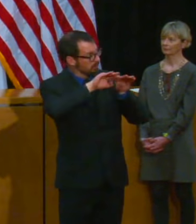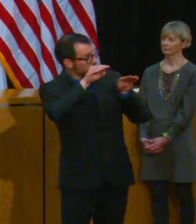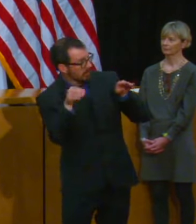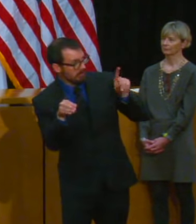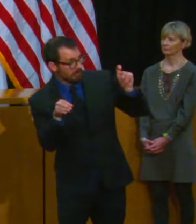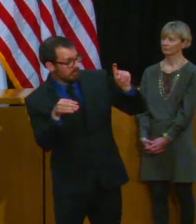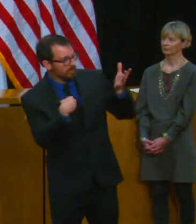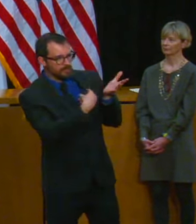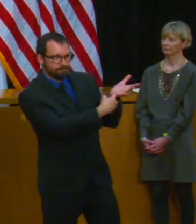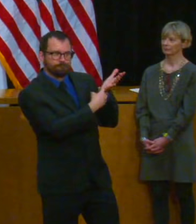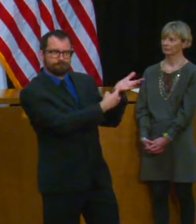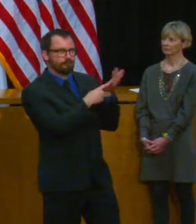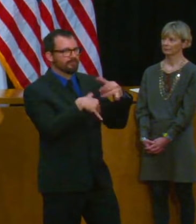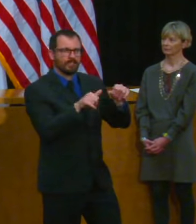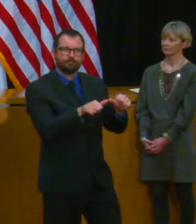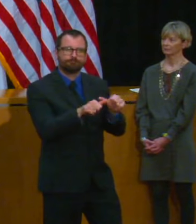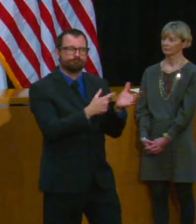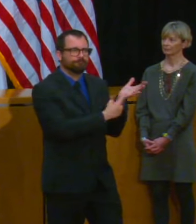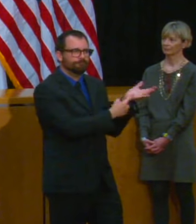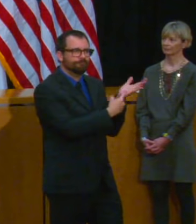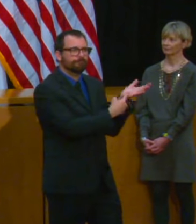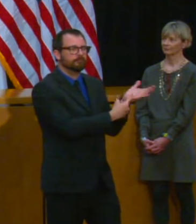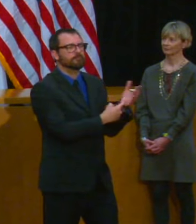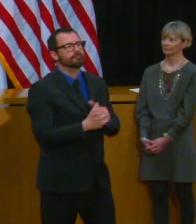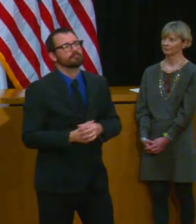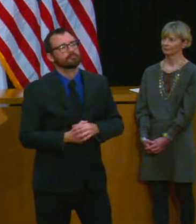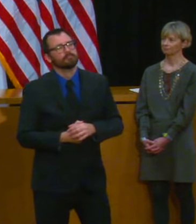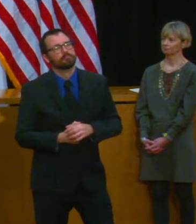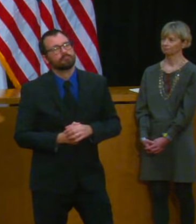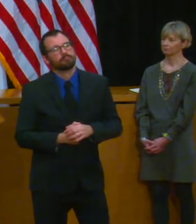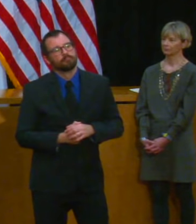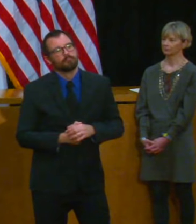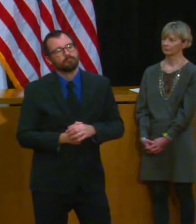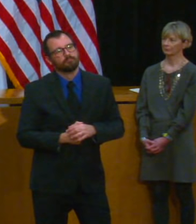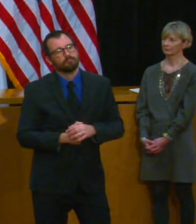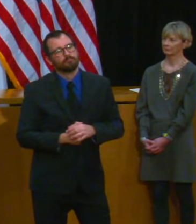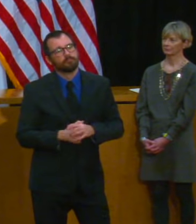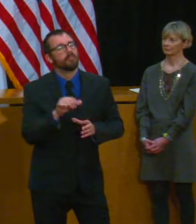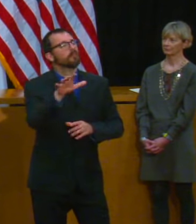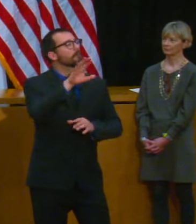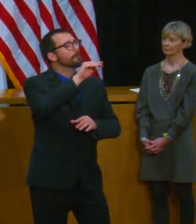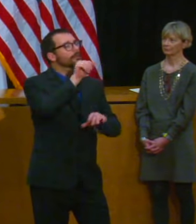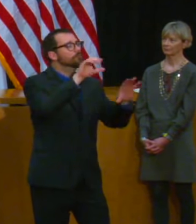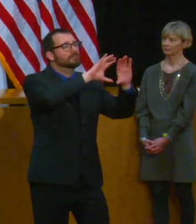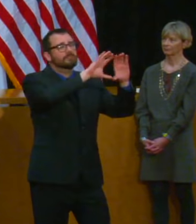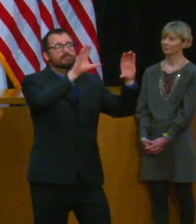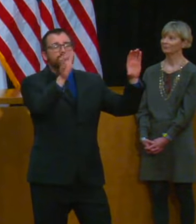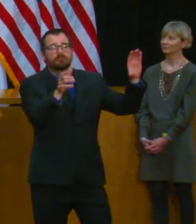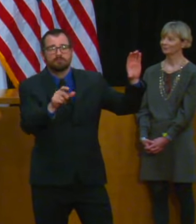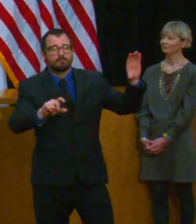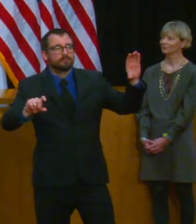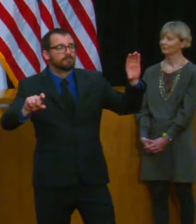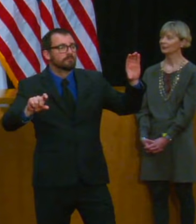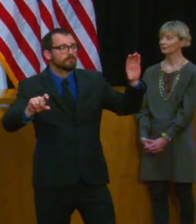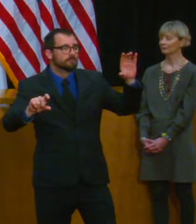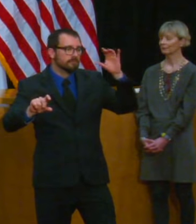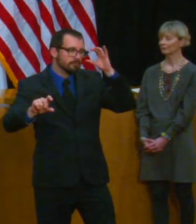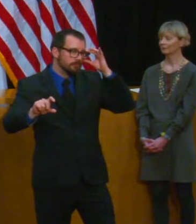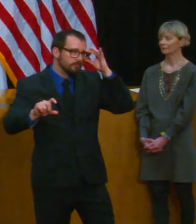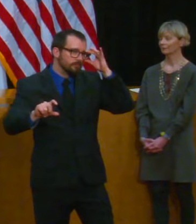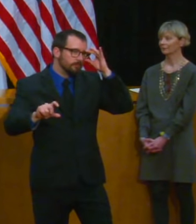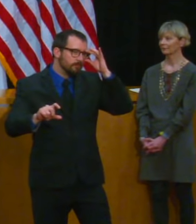testing per capita and you measure it against sort of all the countries in the world